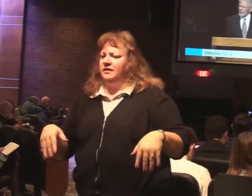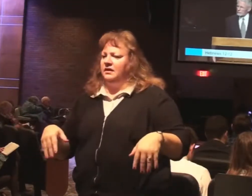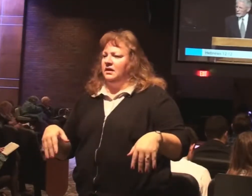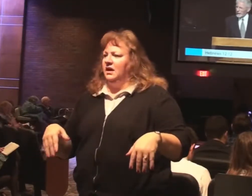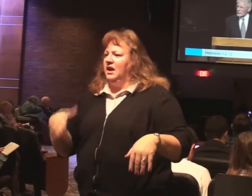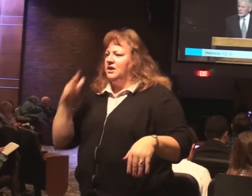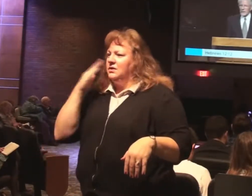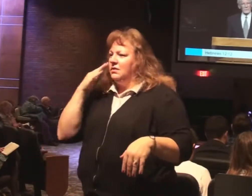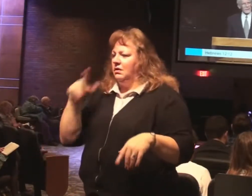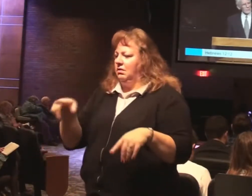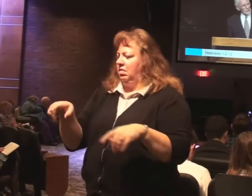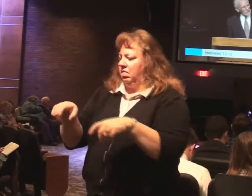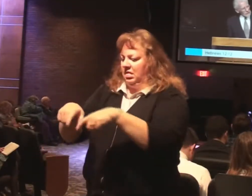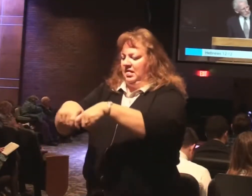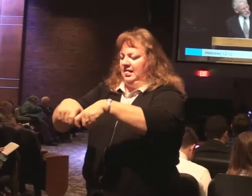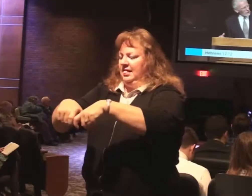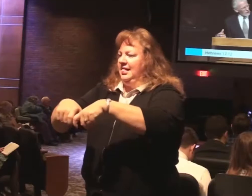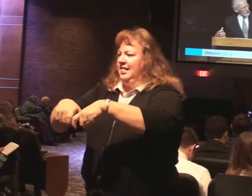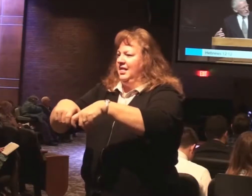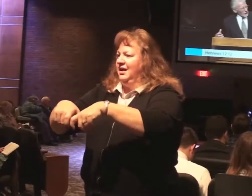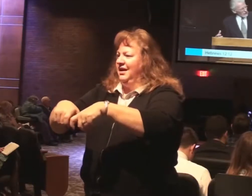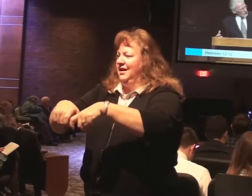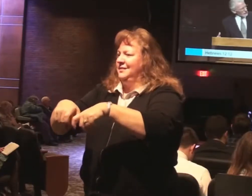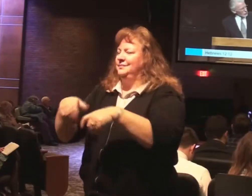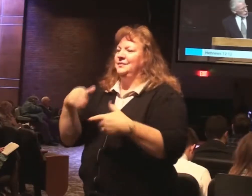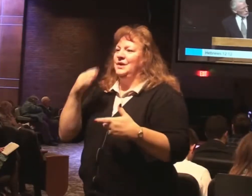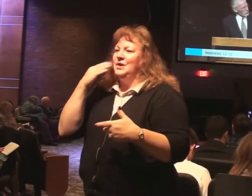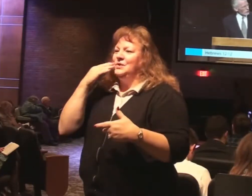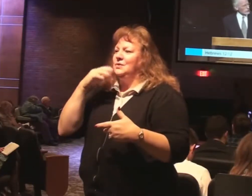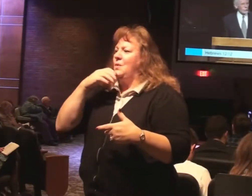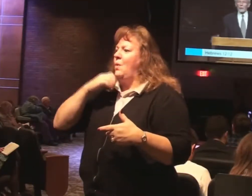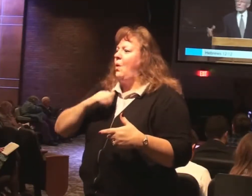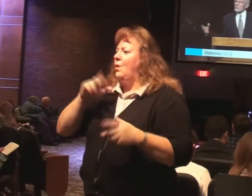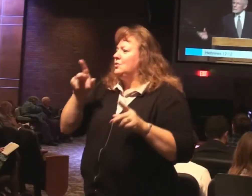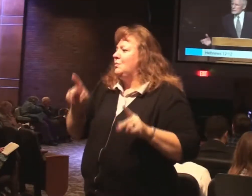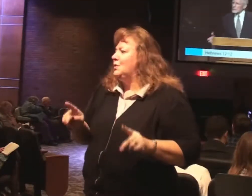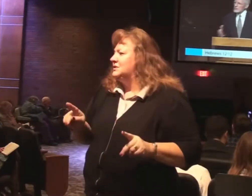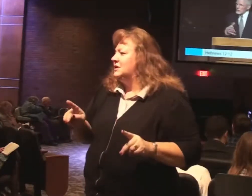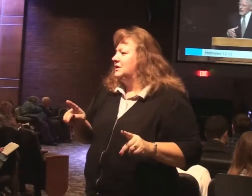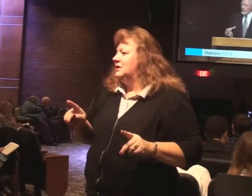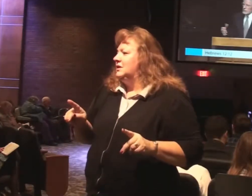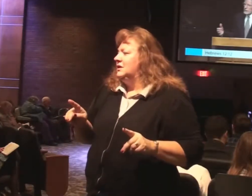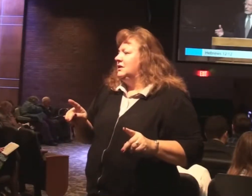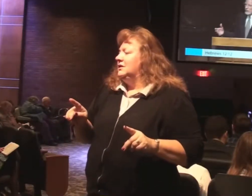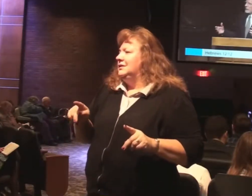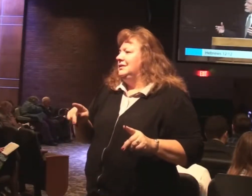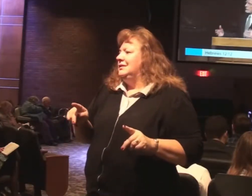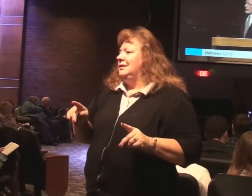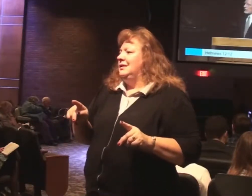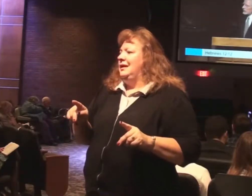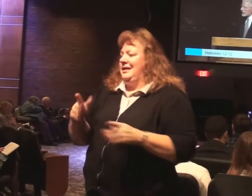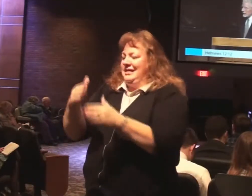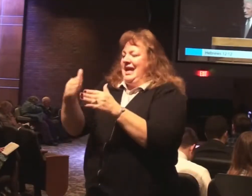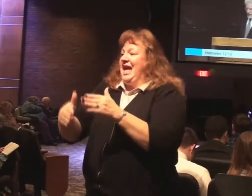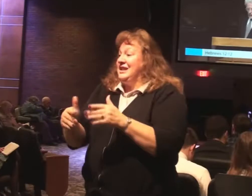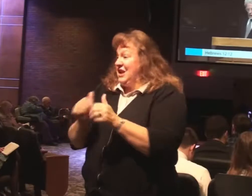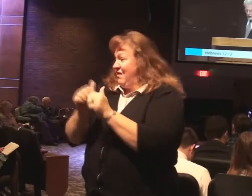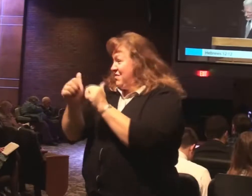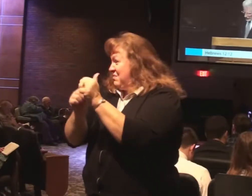that flex. We sometimes think of it as an older person or a person in this analogy at the end of a race. All their